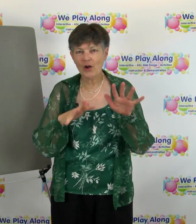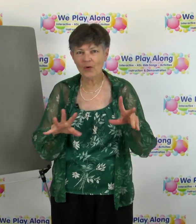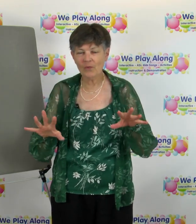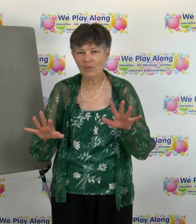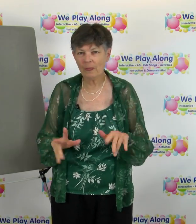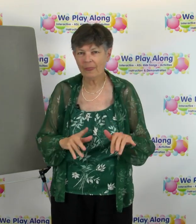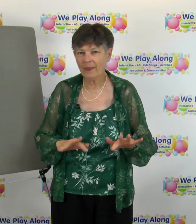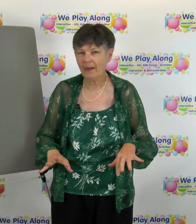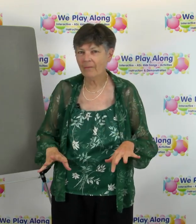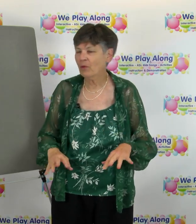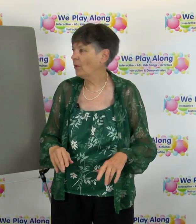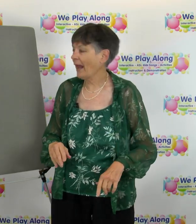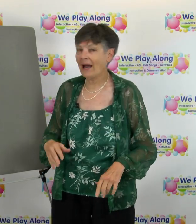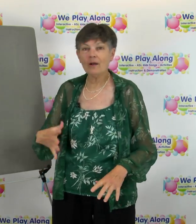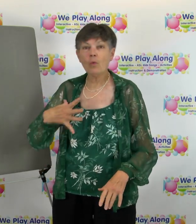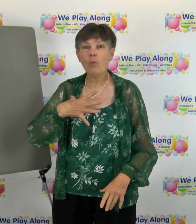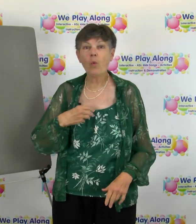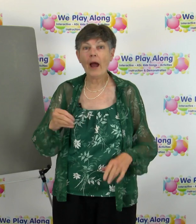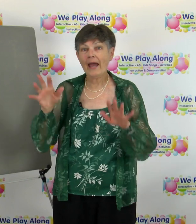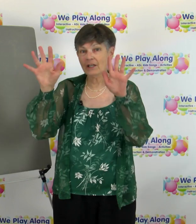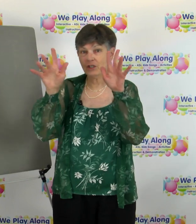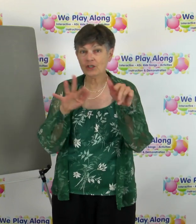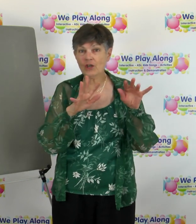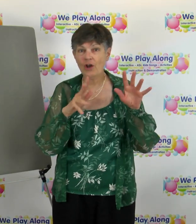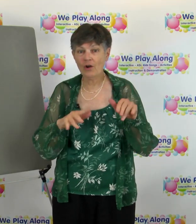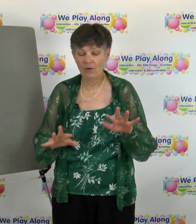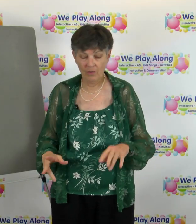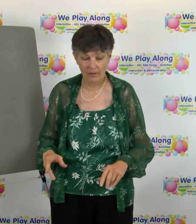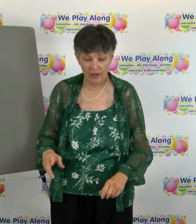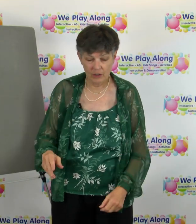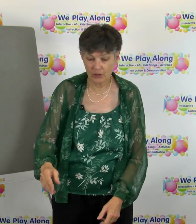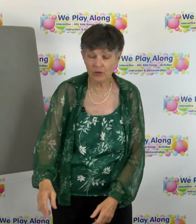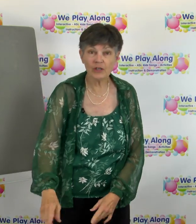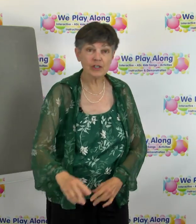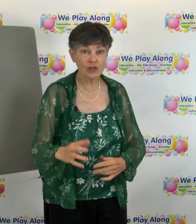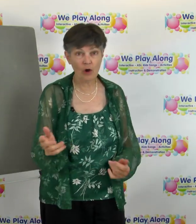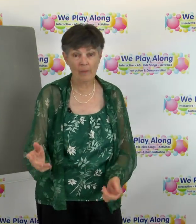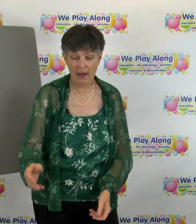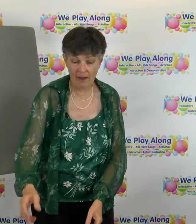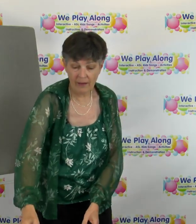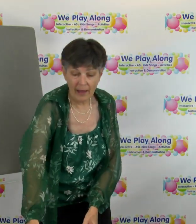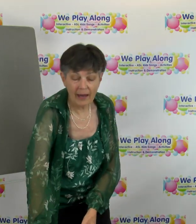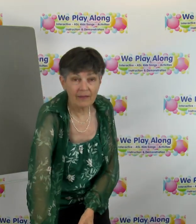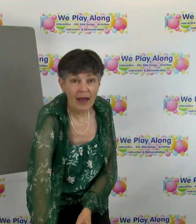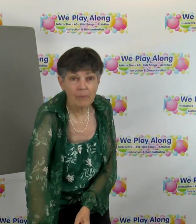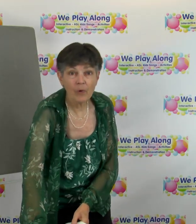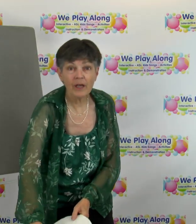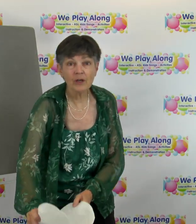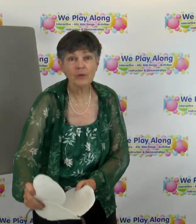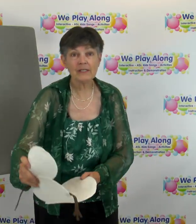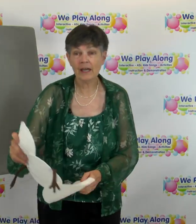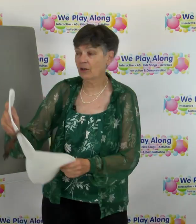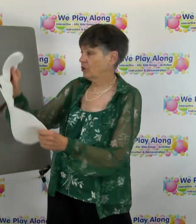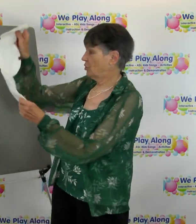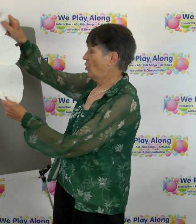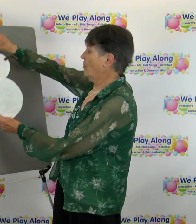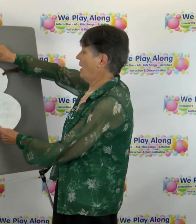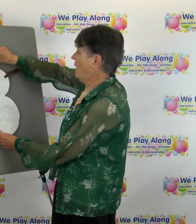we'll add white snow to the snowman and at that point you would take your snowman